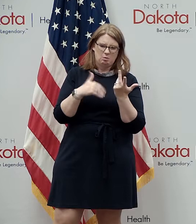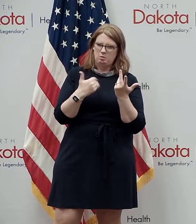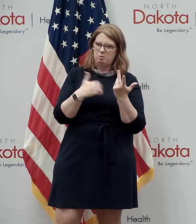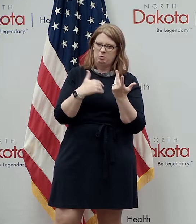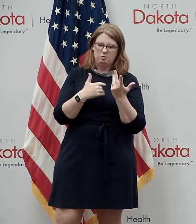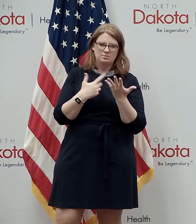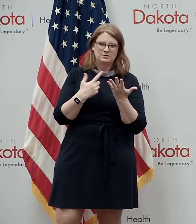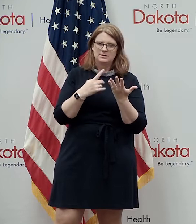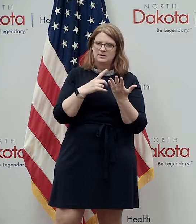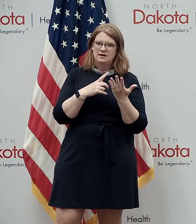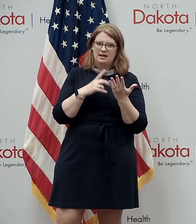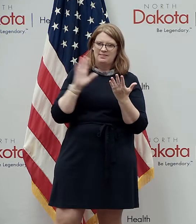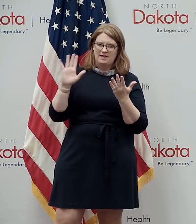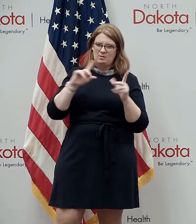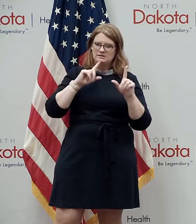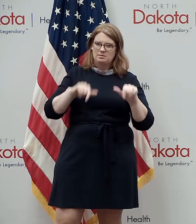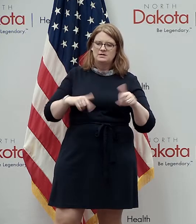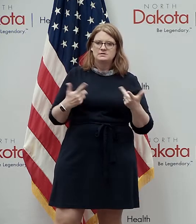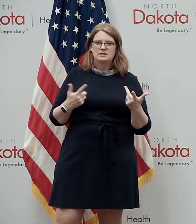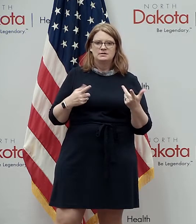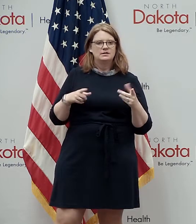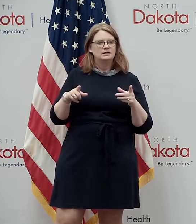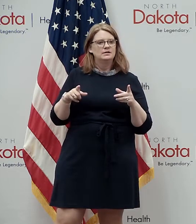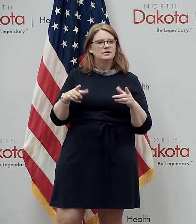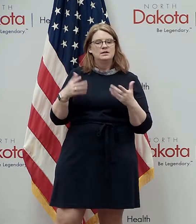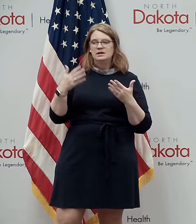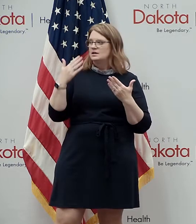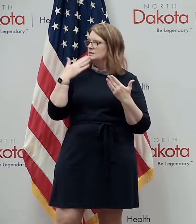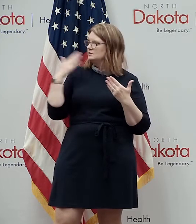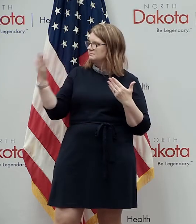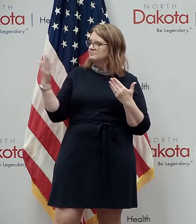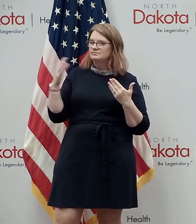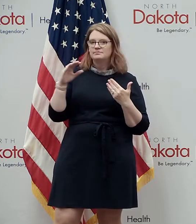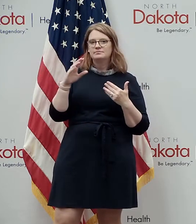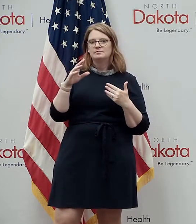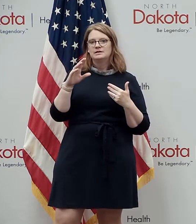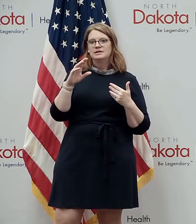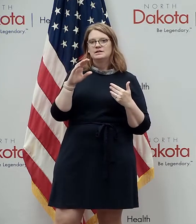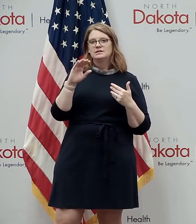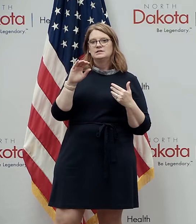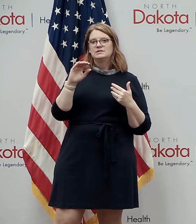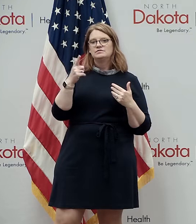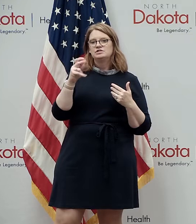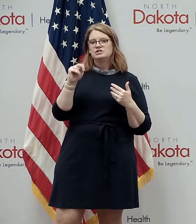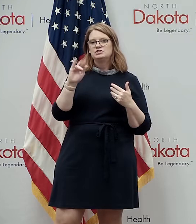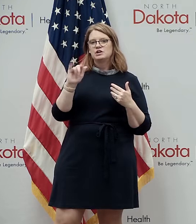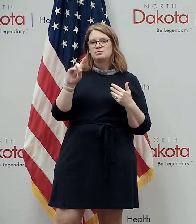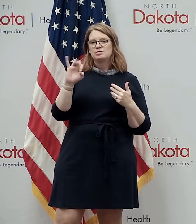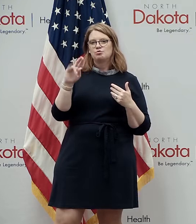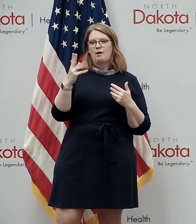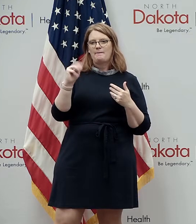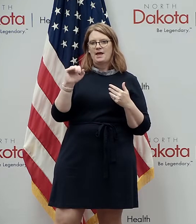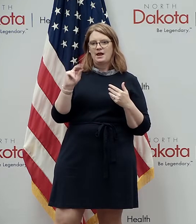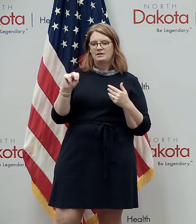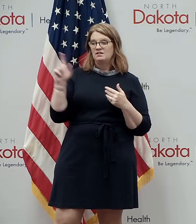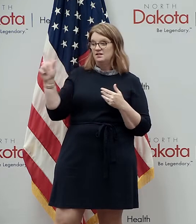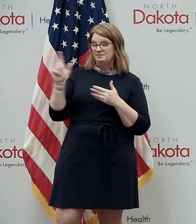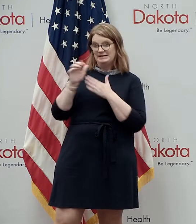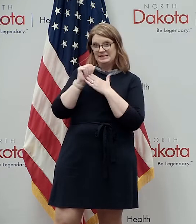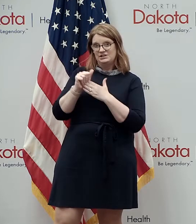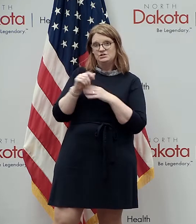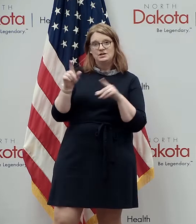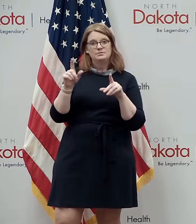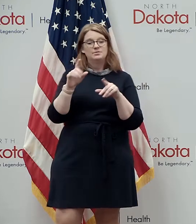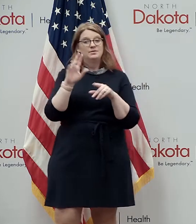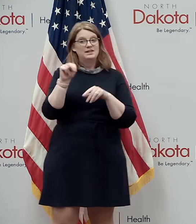ongoing covid response and again i want to share with general dorman my deep gratitude for his leadership not only the north dakota national guard but